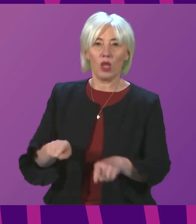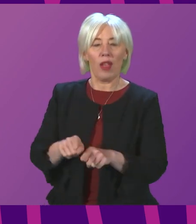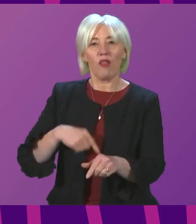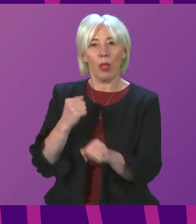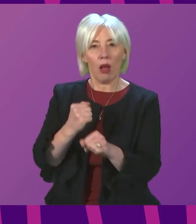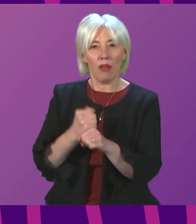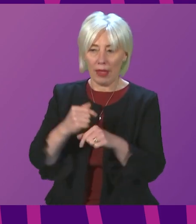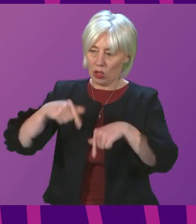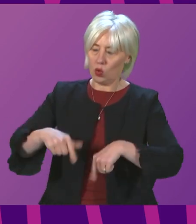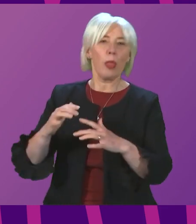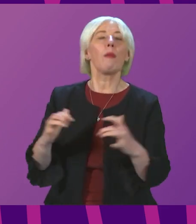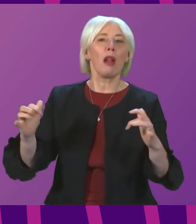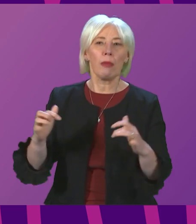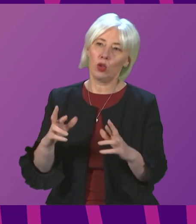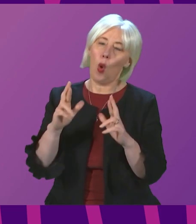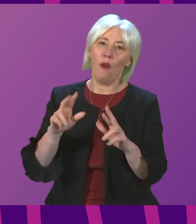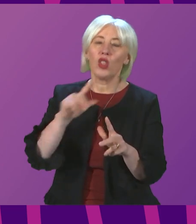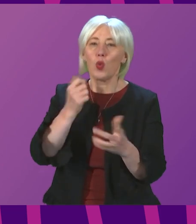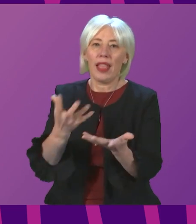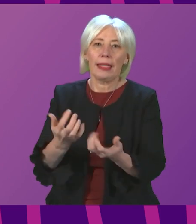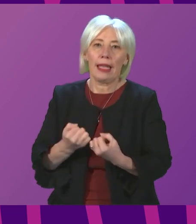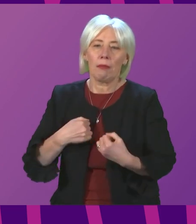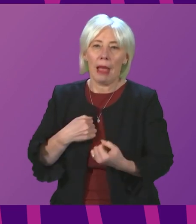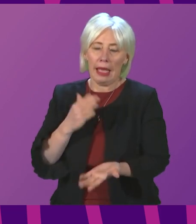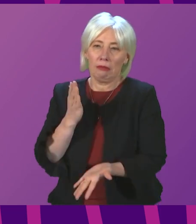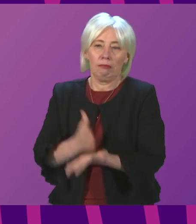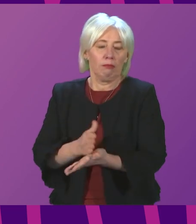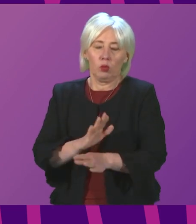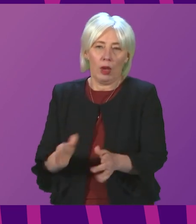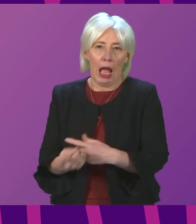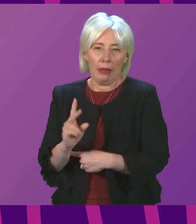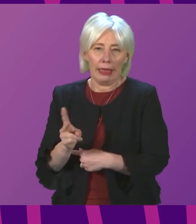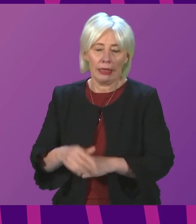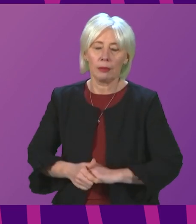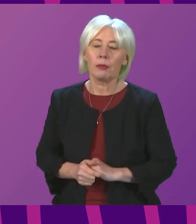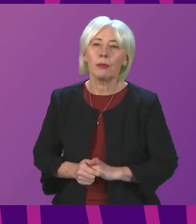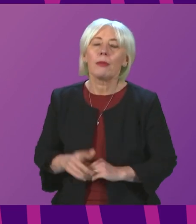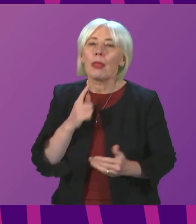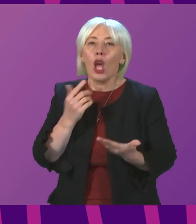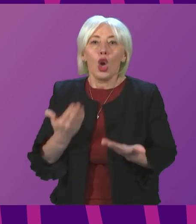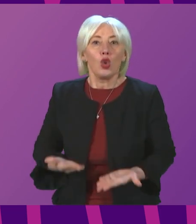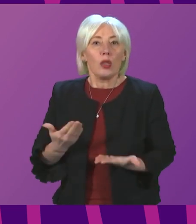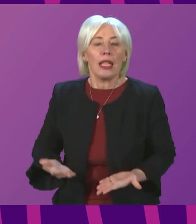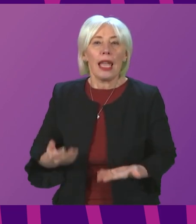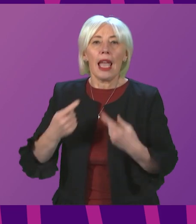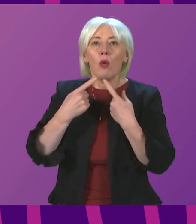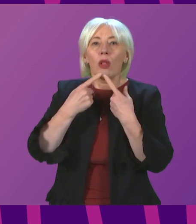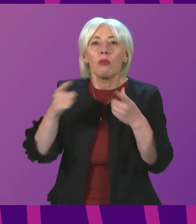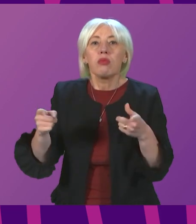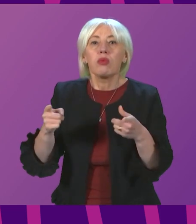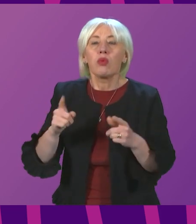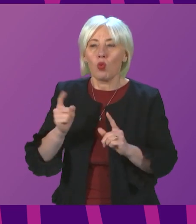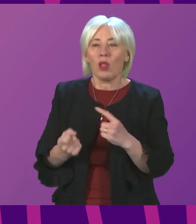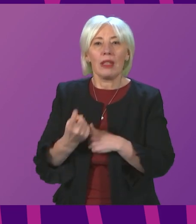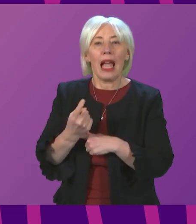to this Parliament, and I hope you will accept that assurance. Presiding officer, today I will report on the current course